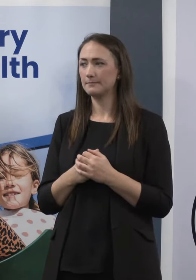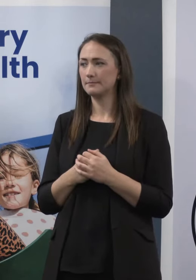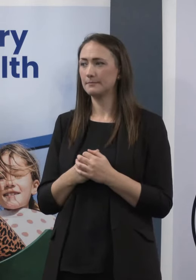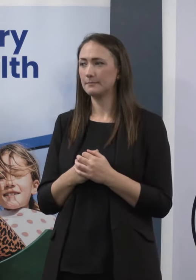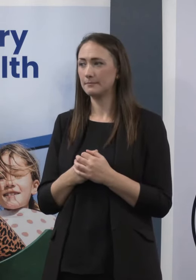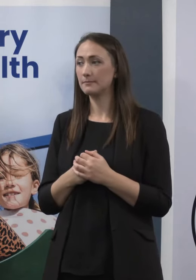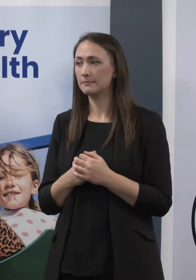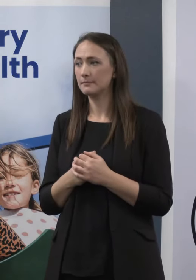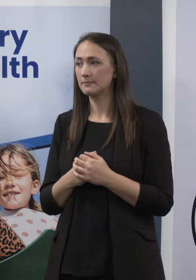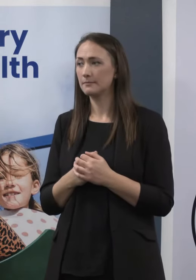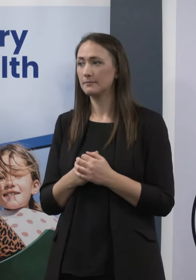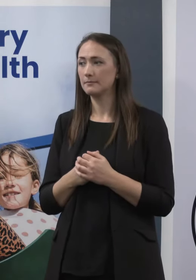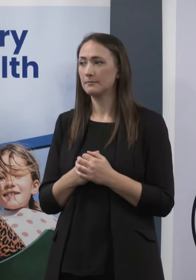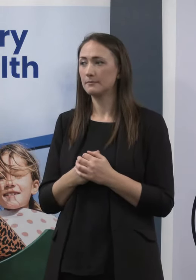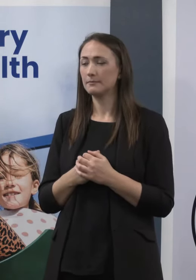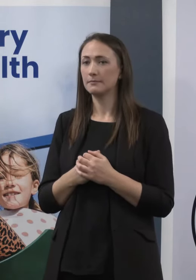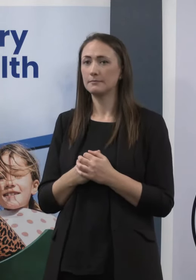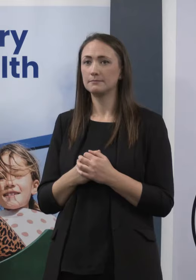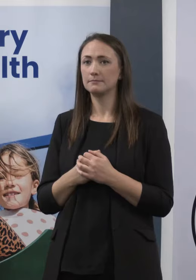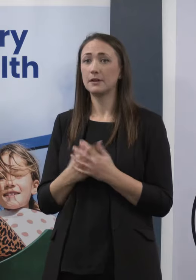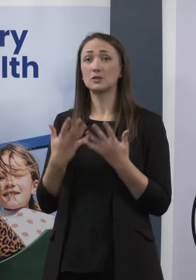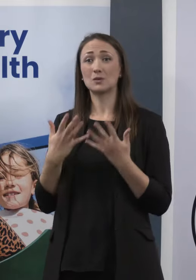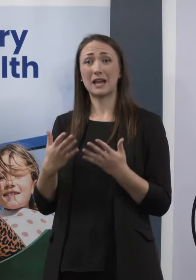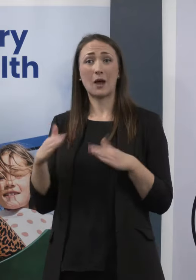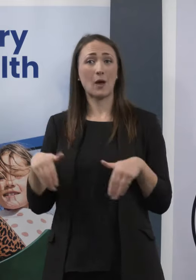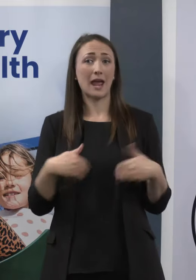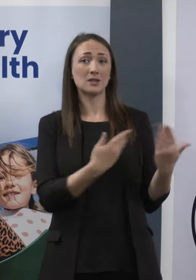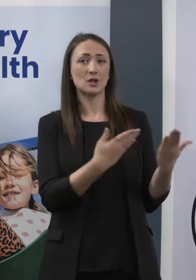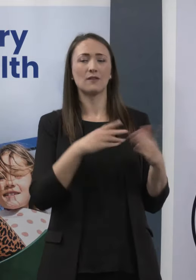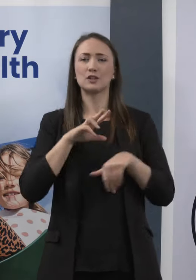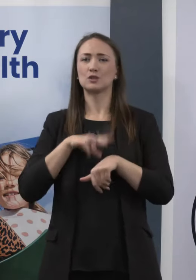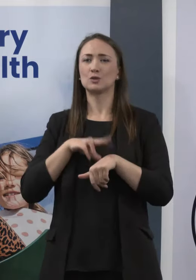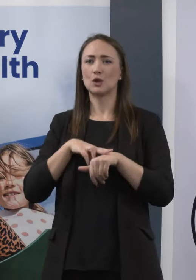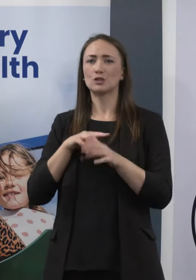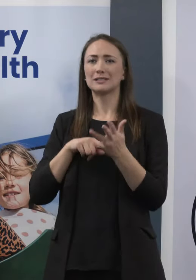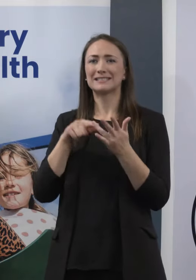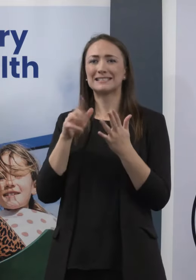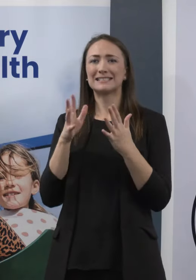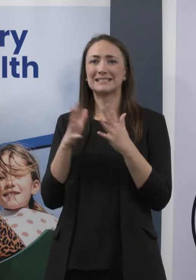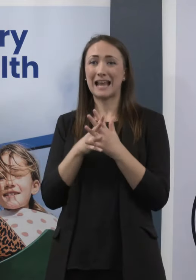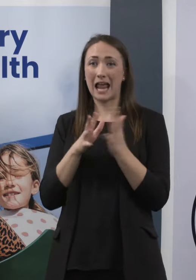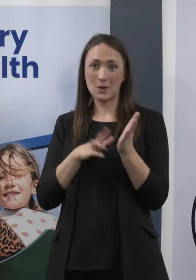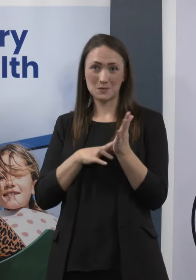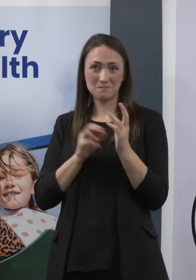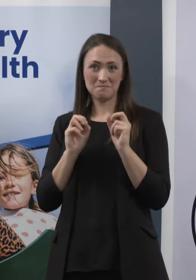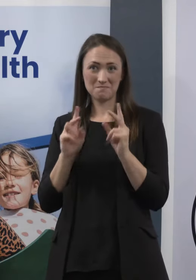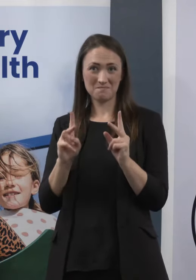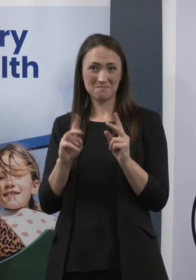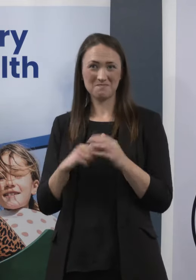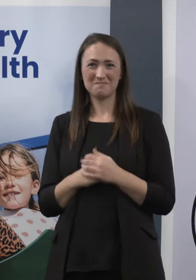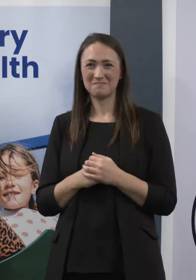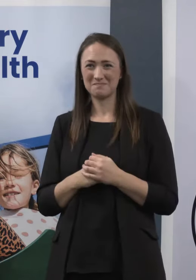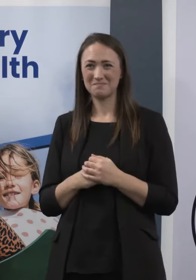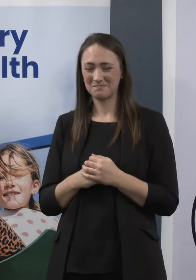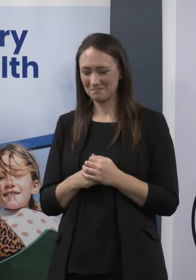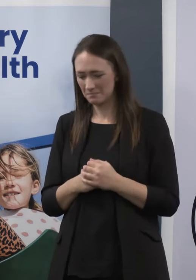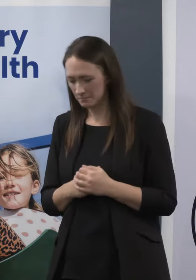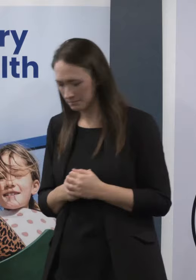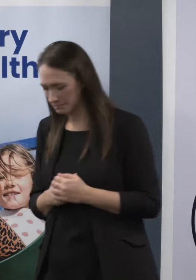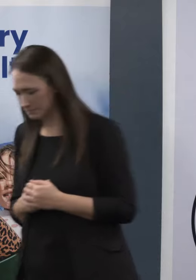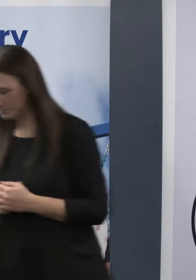Actually, it's probably a good time for me now to hand over to Dr Towne, and then I'll make some closing comments before we open for questions. Thanks, Ian.